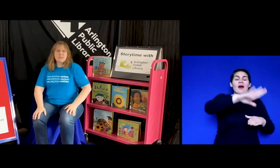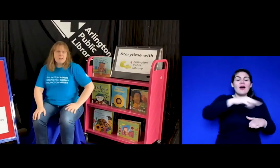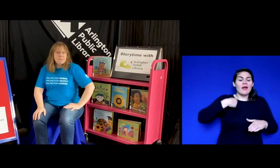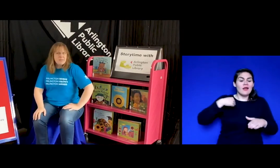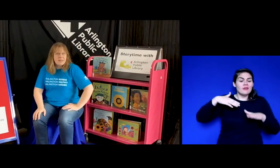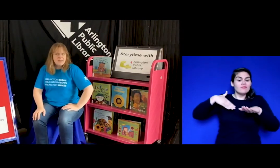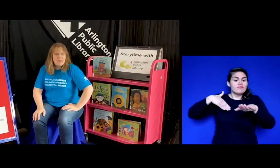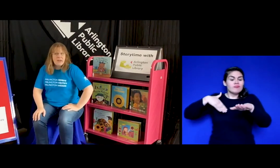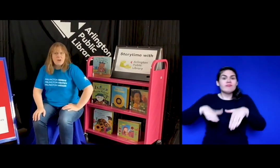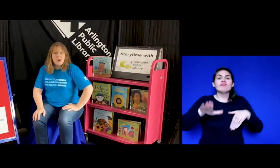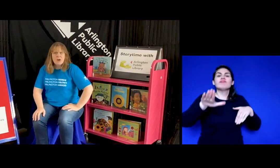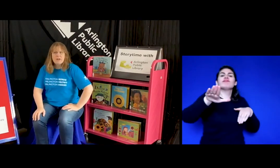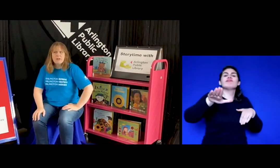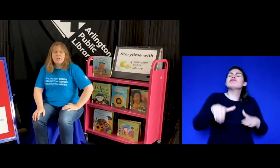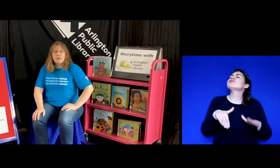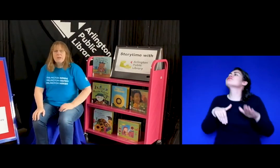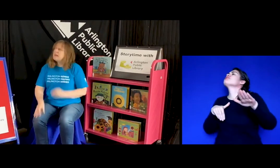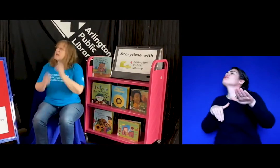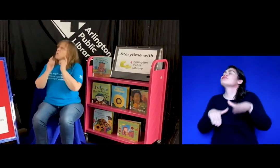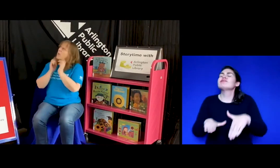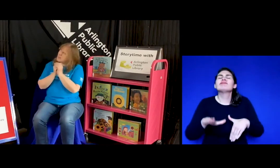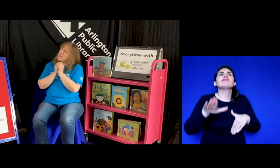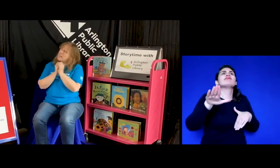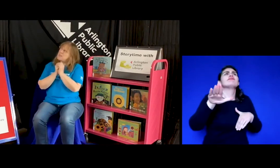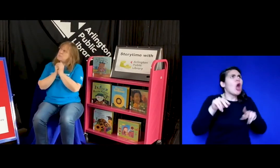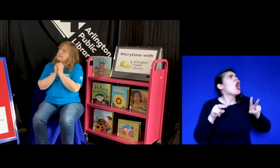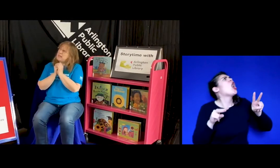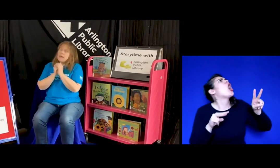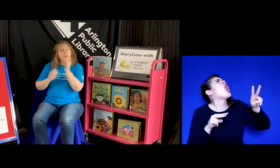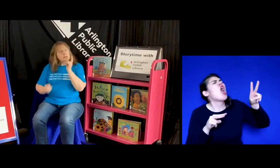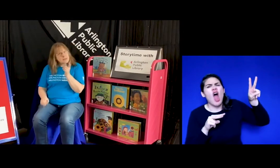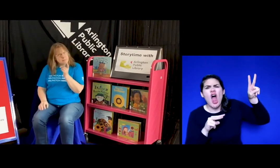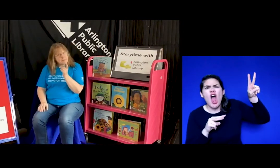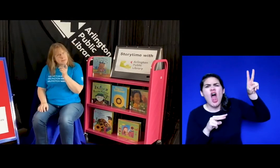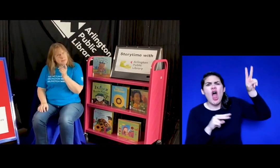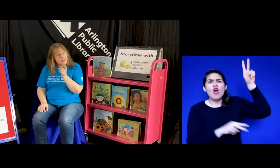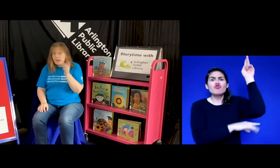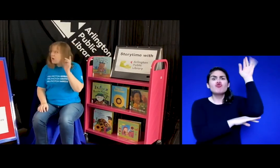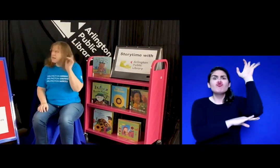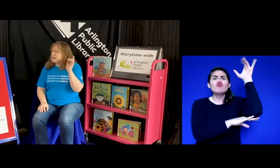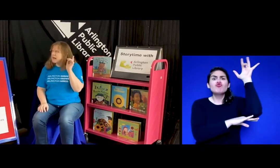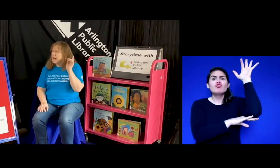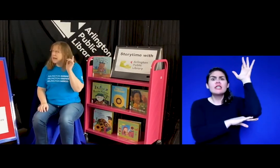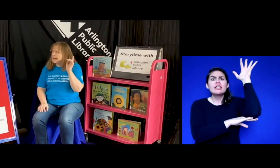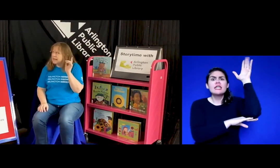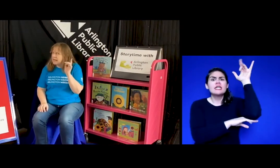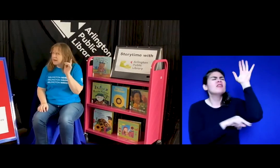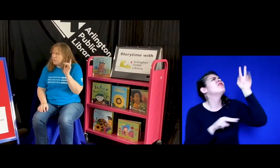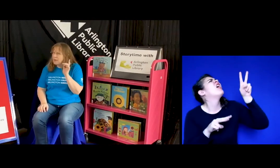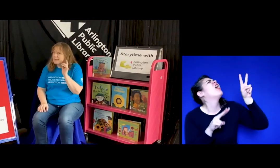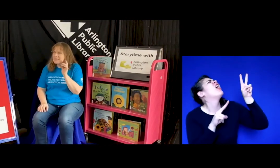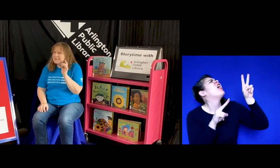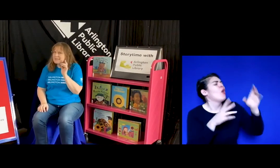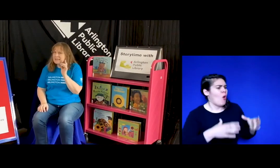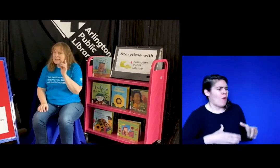something in my garden there's what can it be there's something in my garden that i can't really see